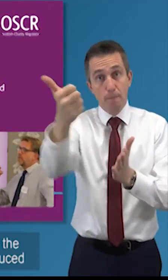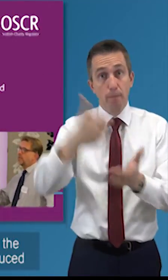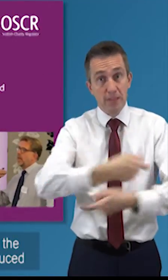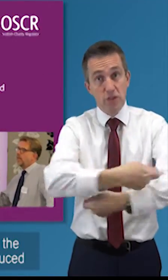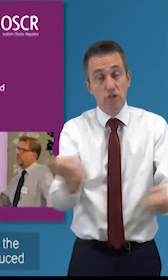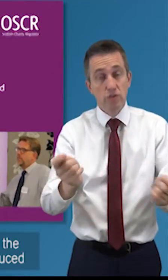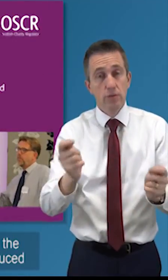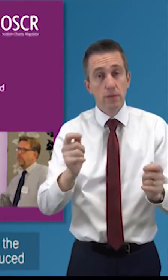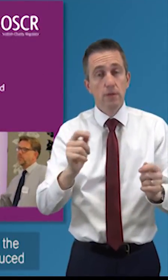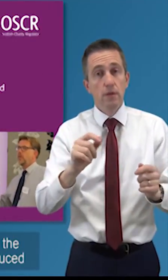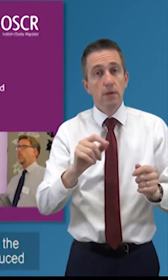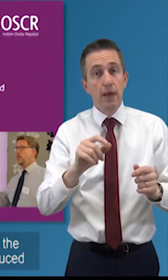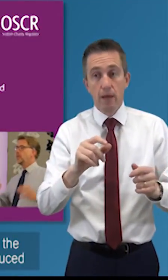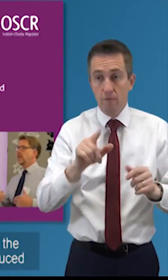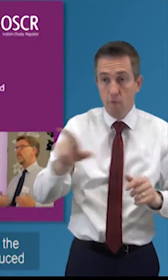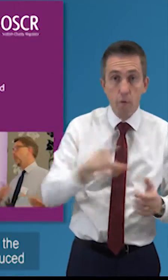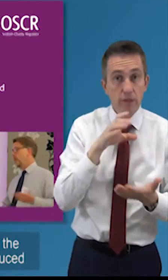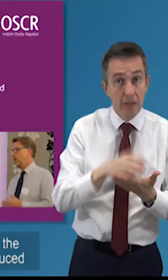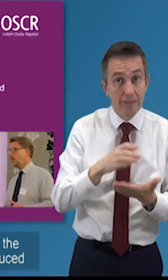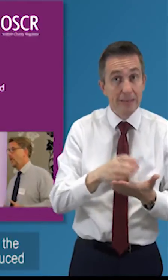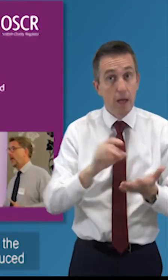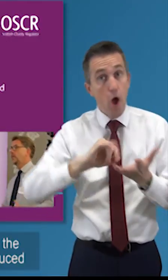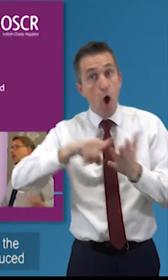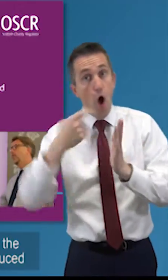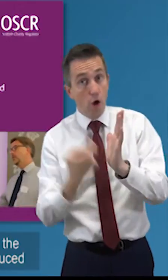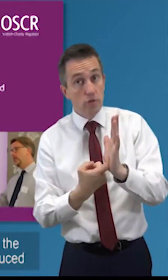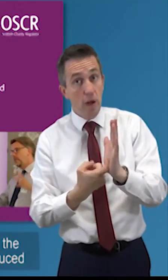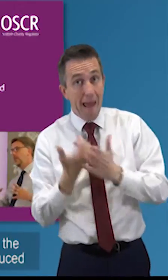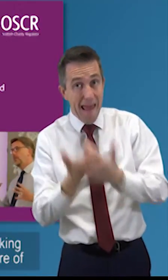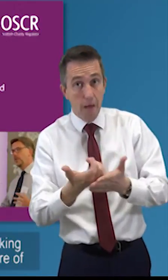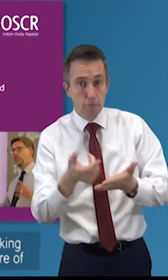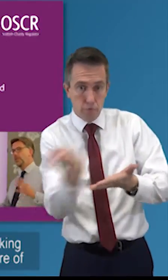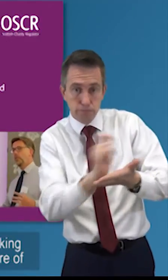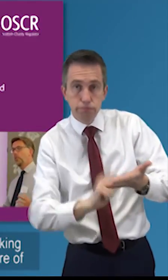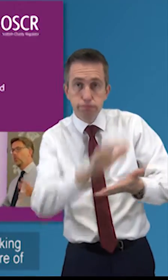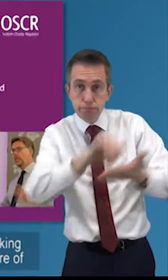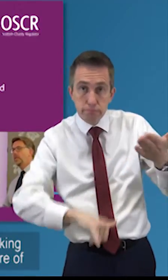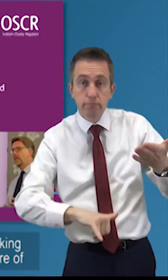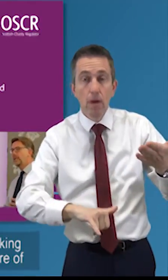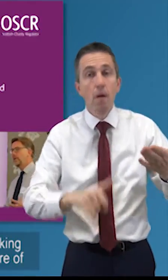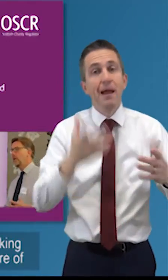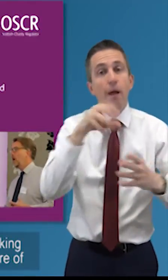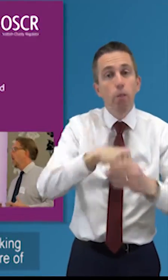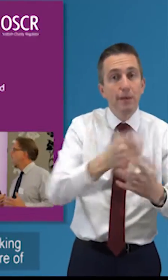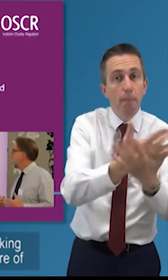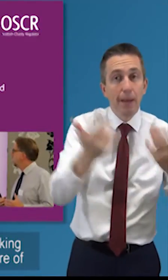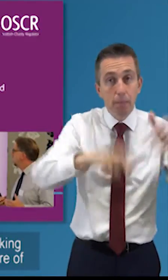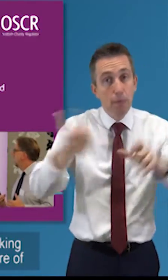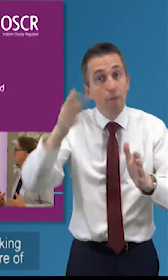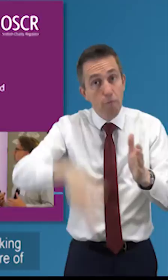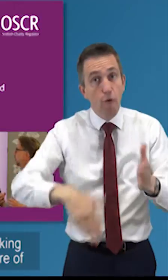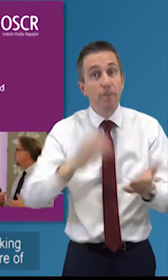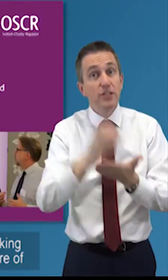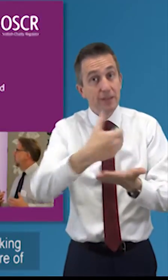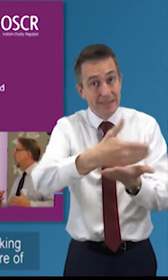that has been produced within the sector we were involved in that but it's been you're produced by people within the sector and